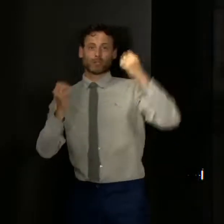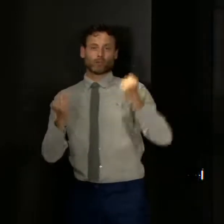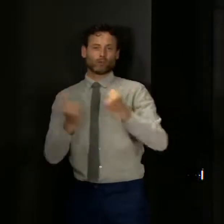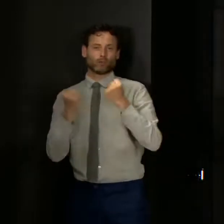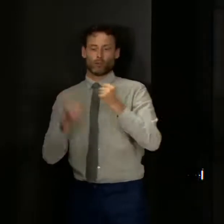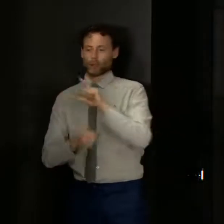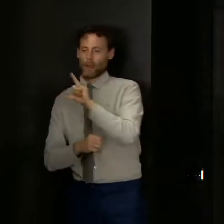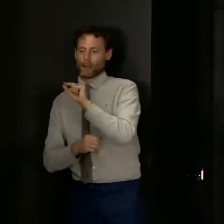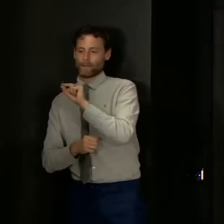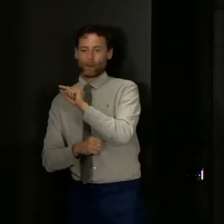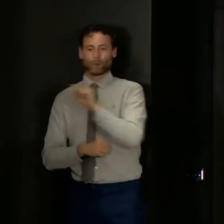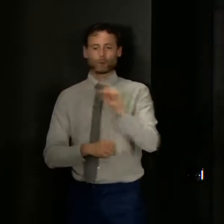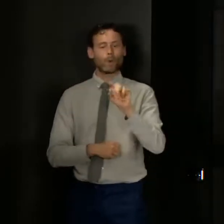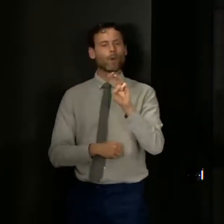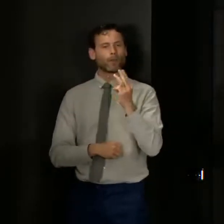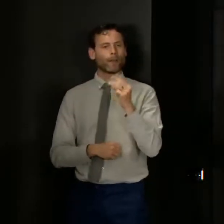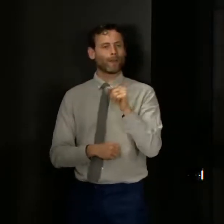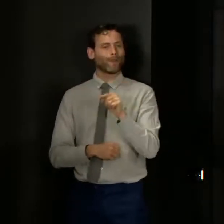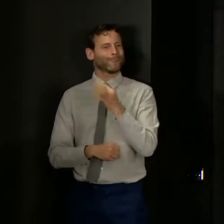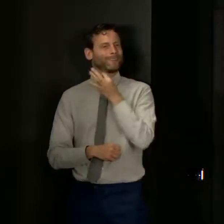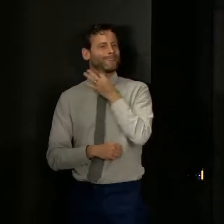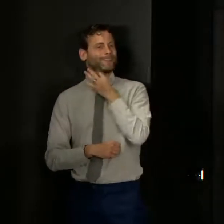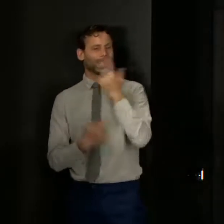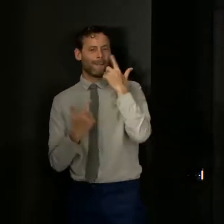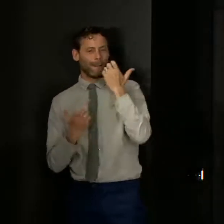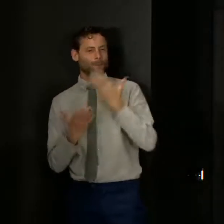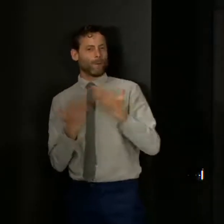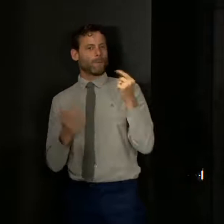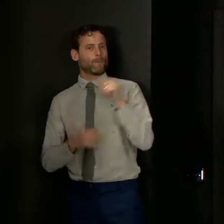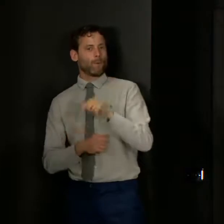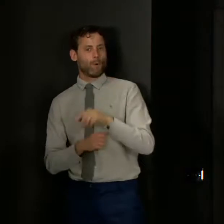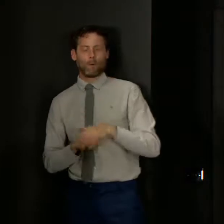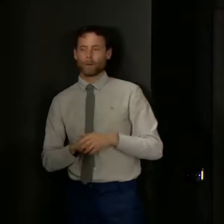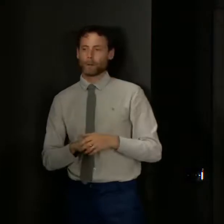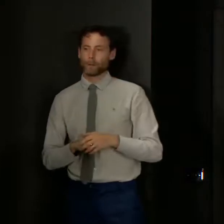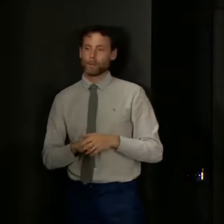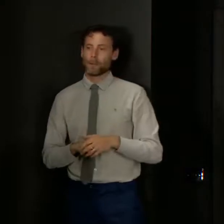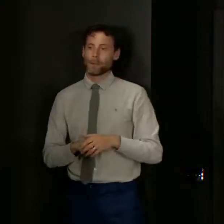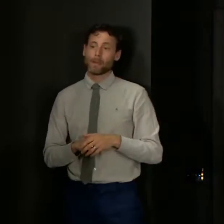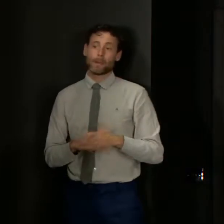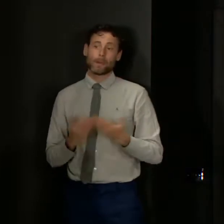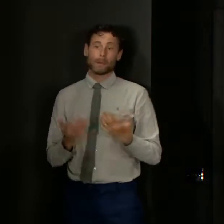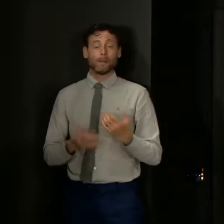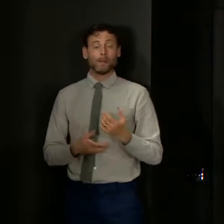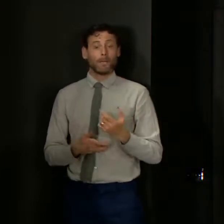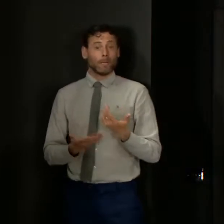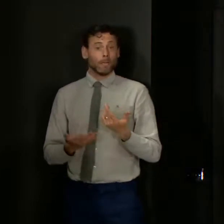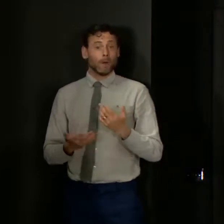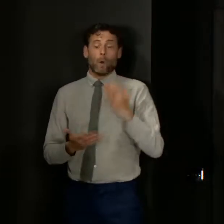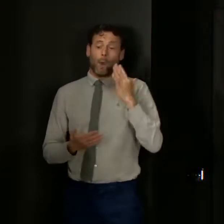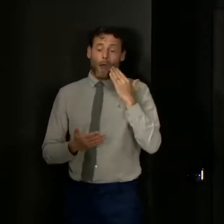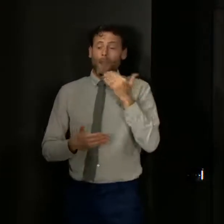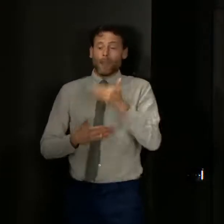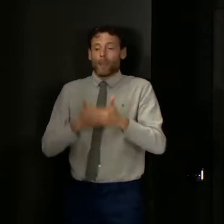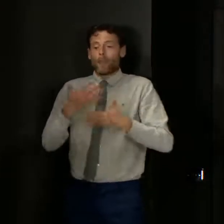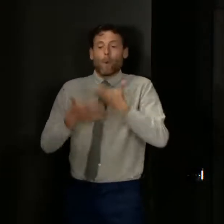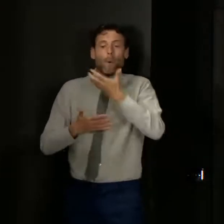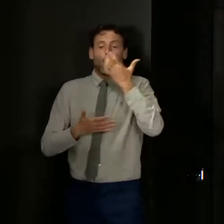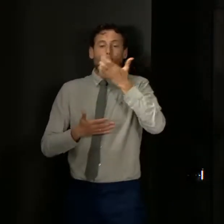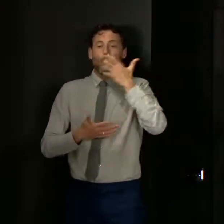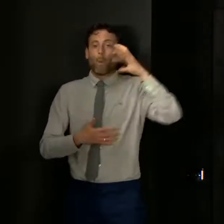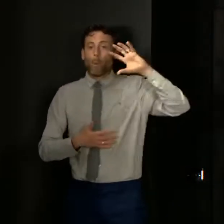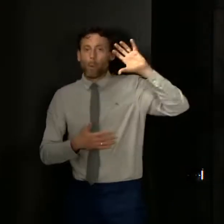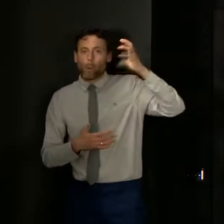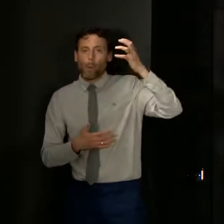11 o'clock and 3 o'clock. These are the kind of simple measures that people can take. But even beyond that, mean, when things begin to get warmer and people